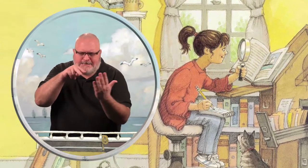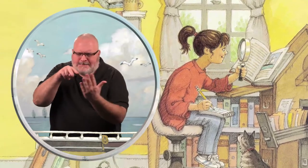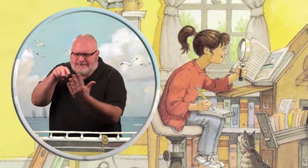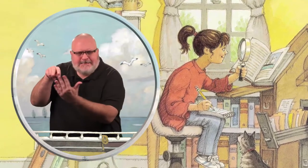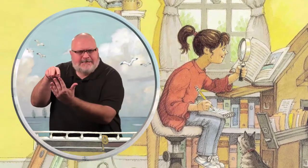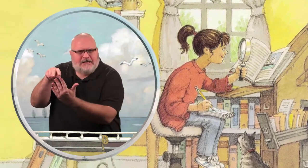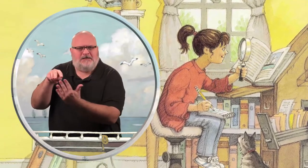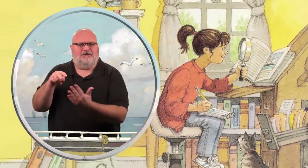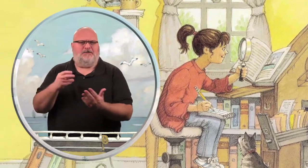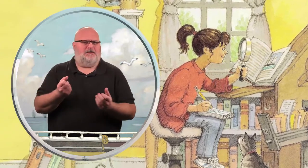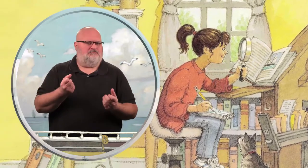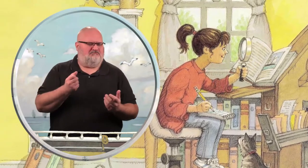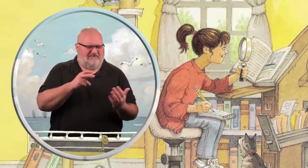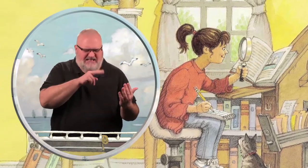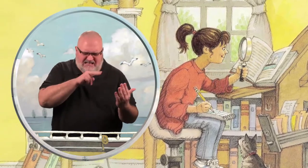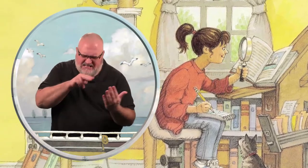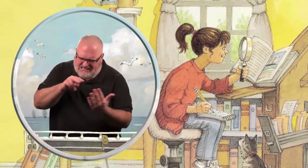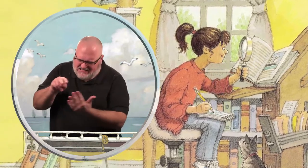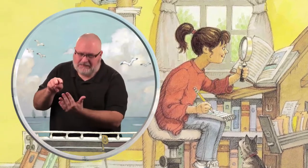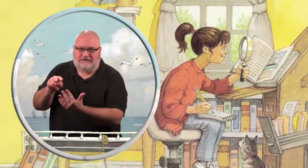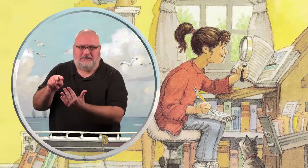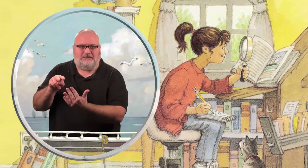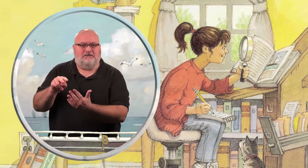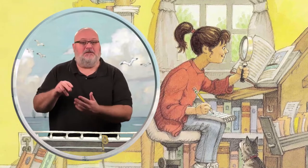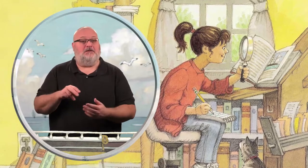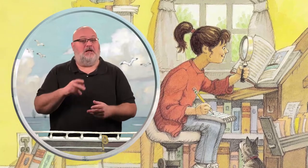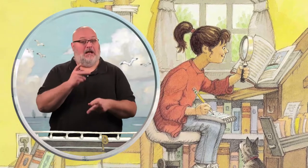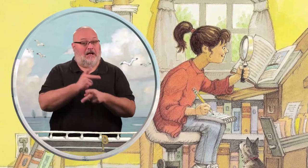For each mystery, I read as much as I can about it.